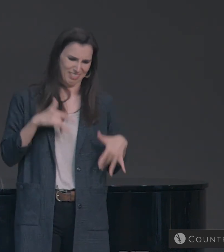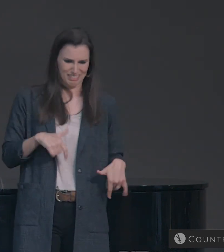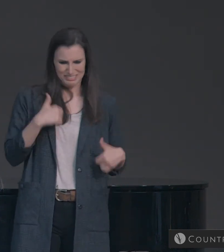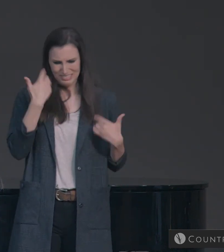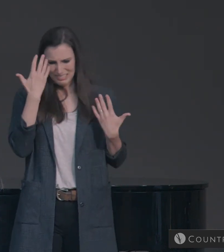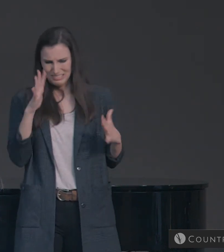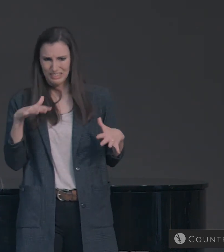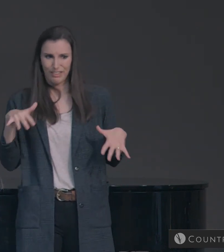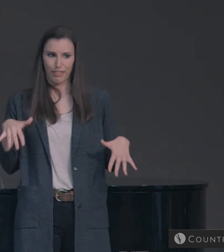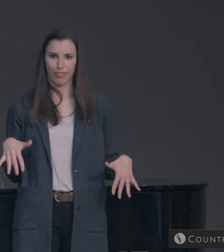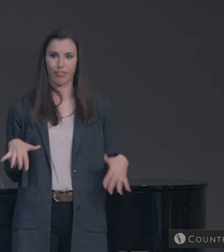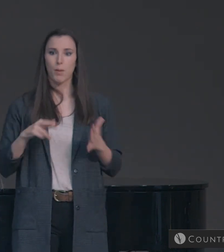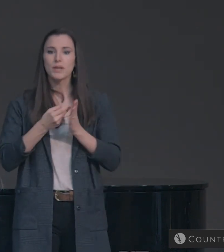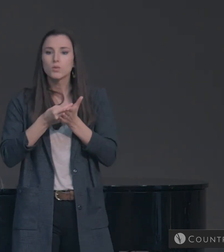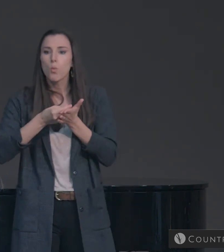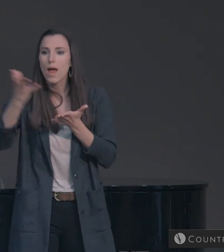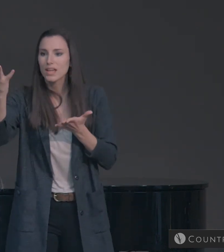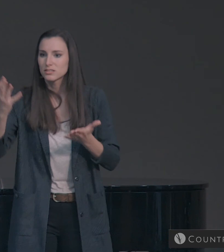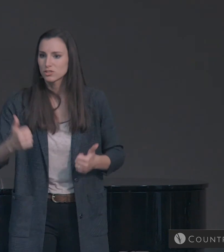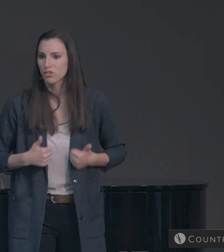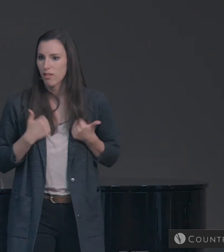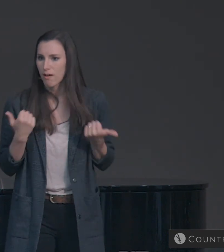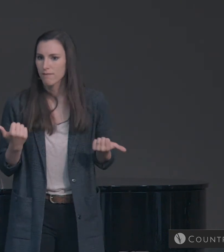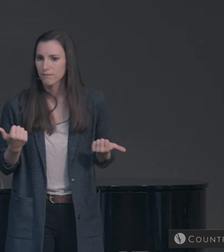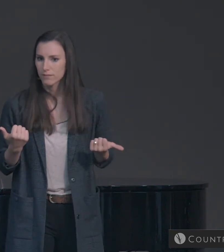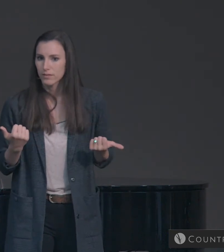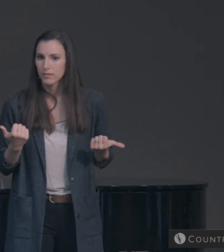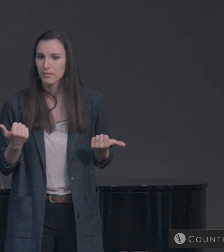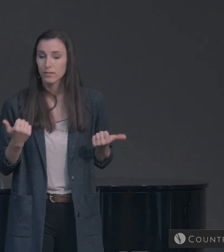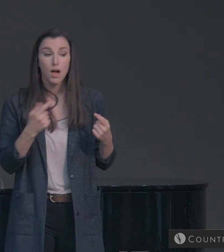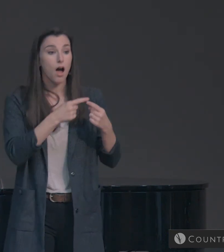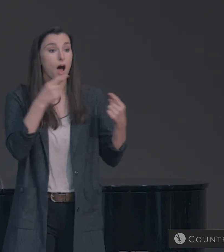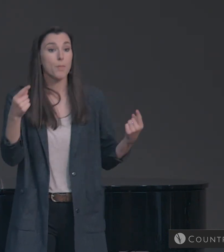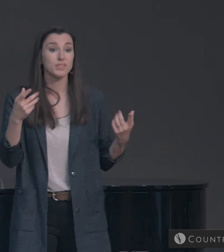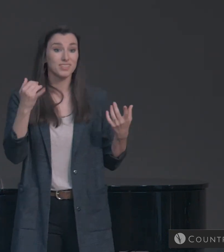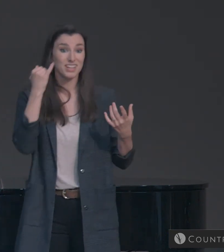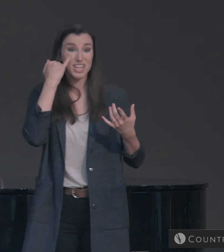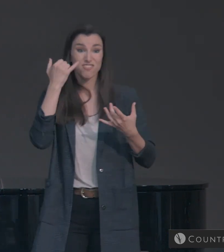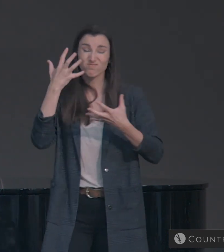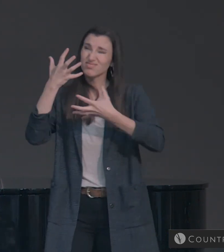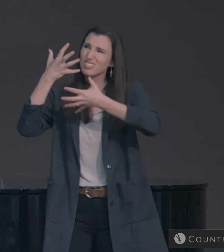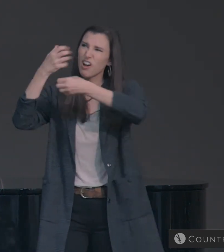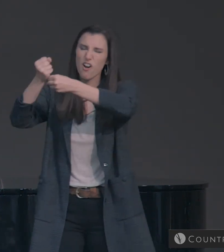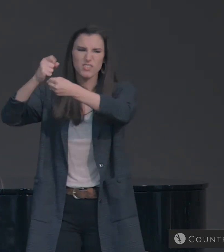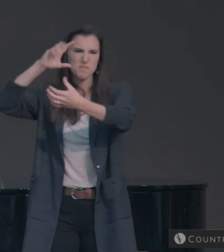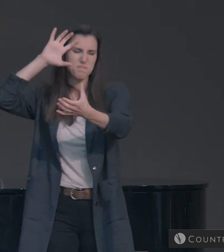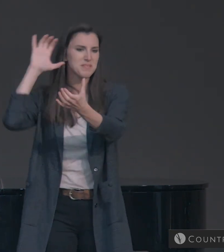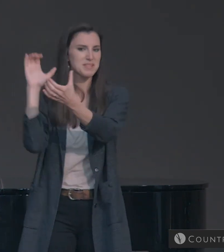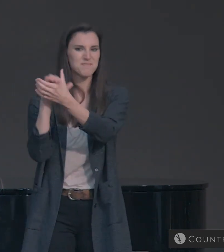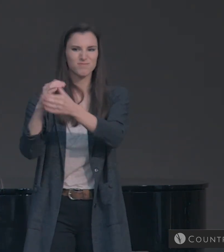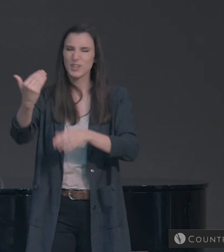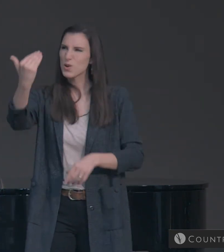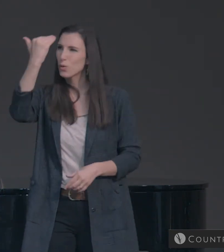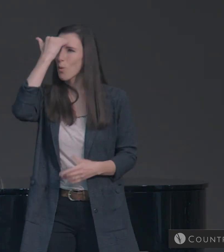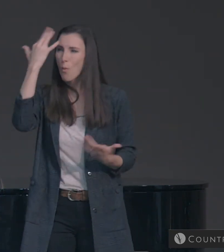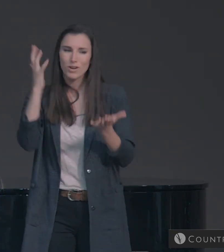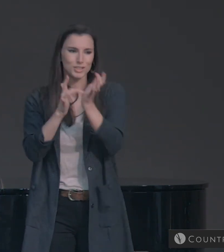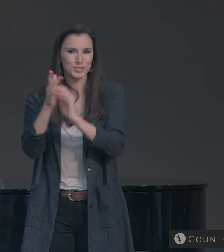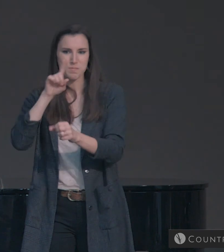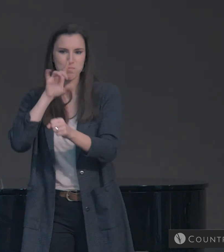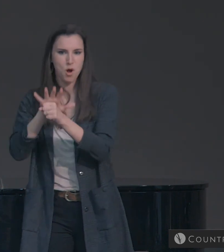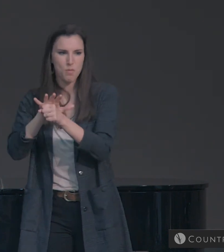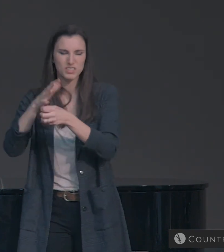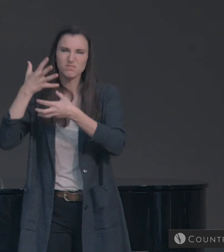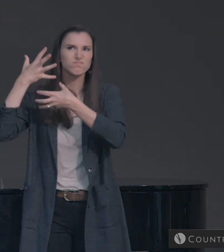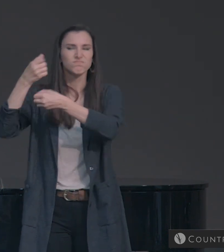Confident faith in what Jesus promised leads